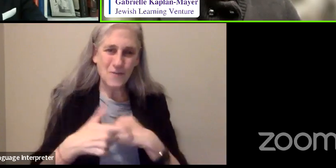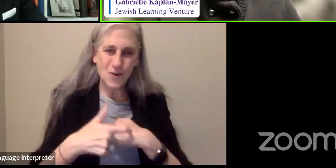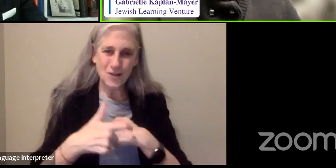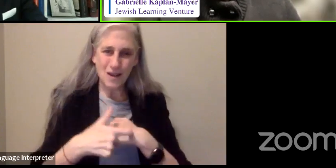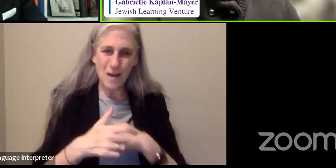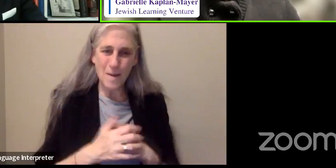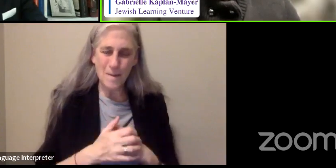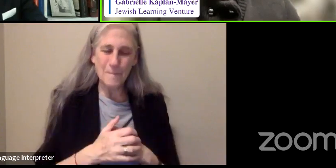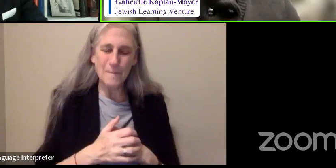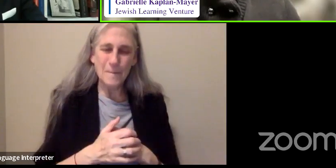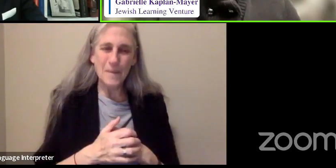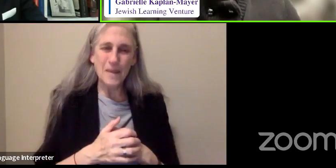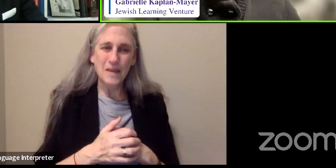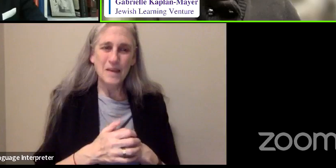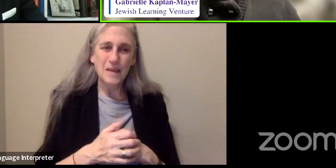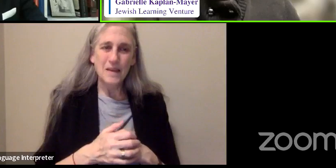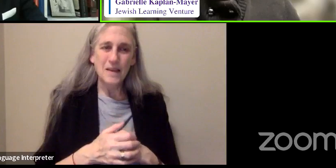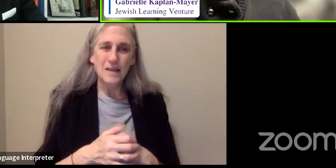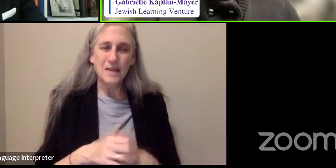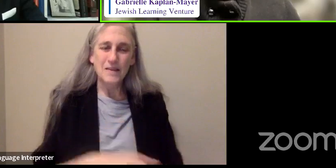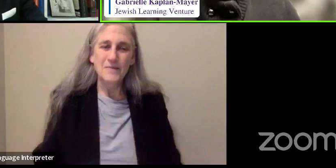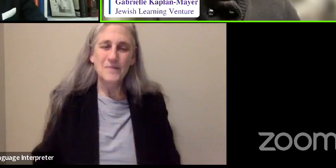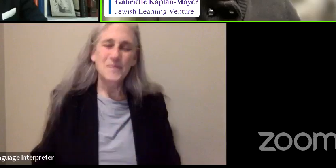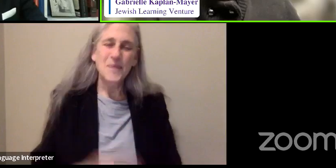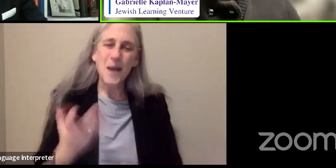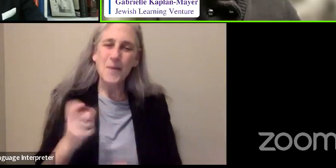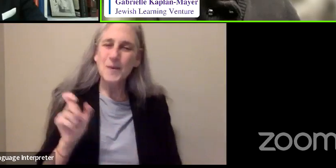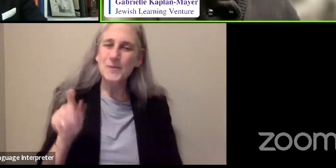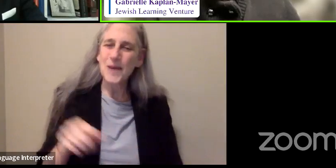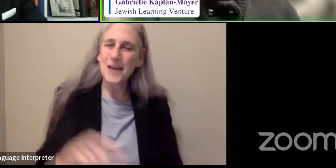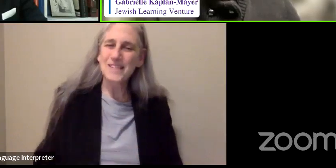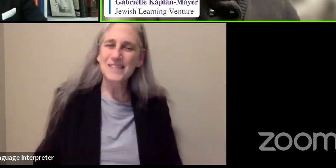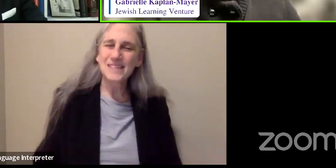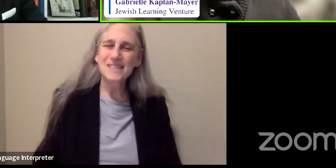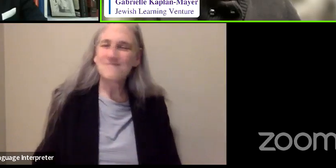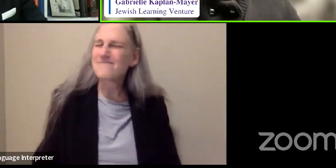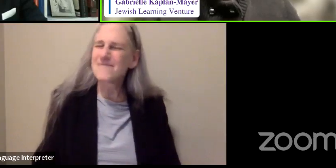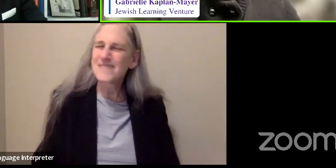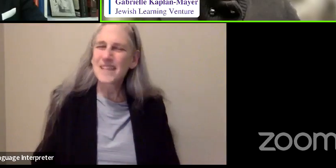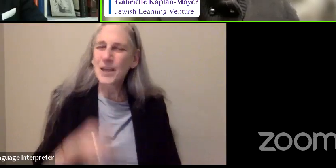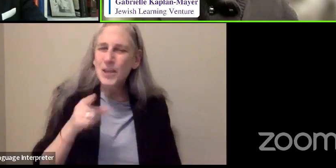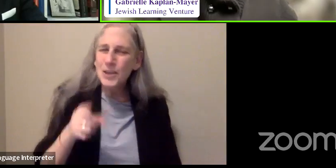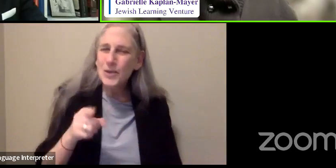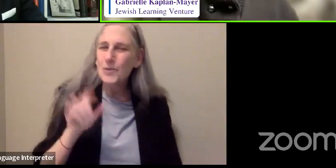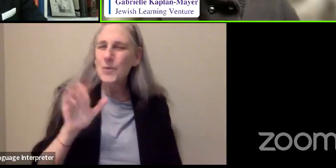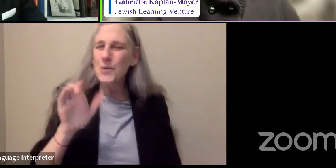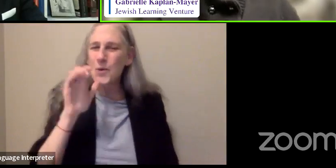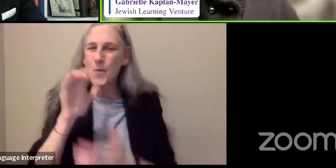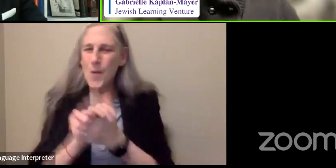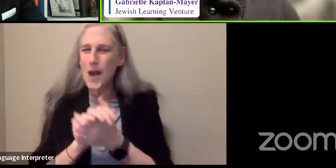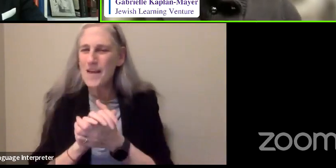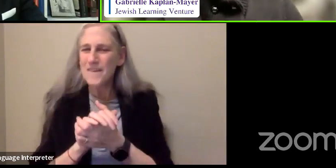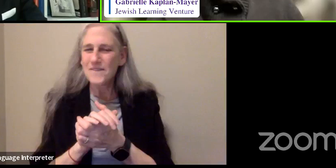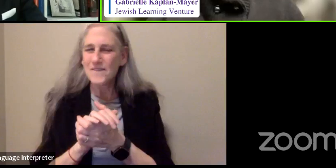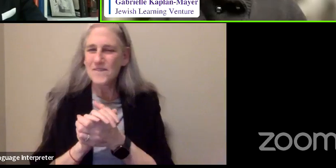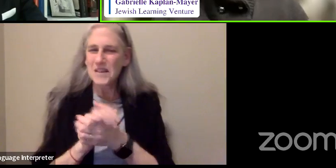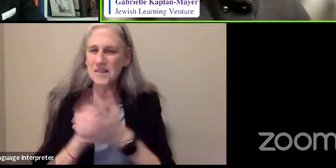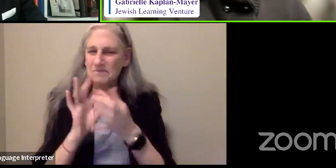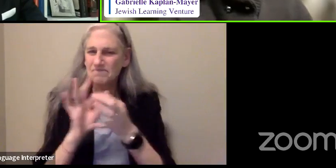I don't want to go without asking, what was it that made the bond between the two of you